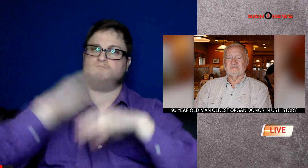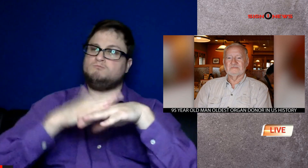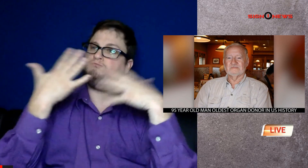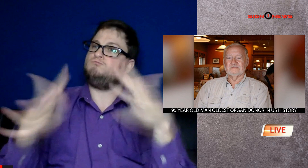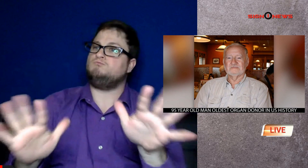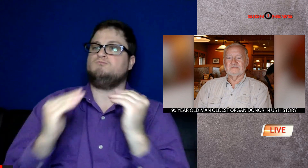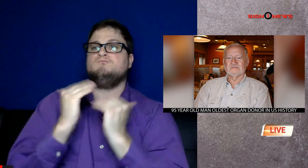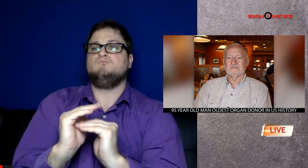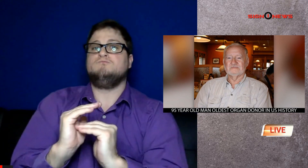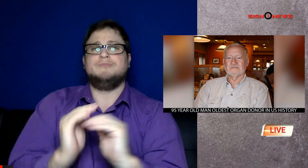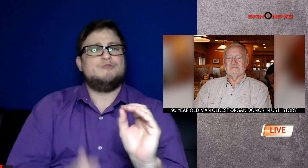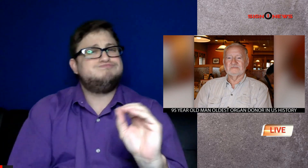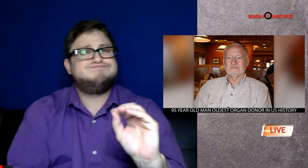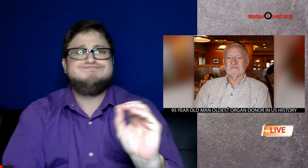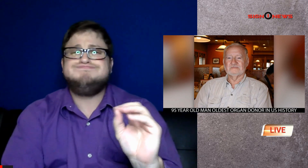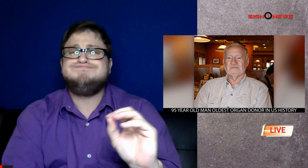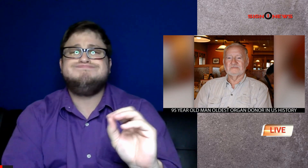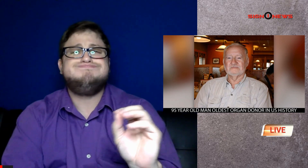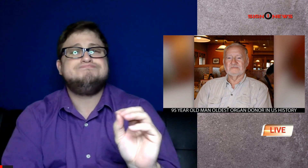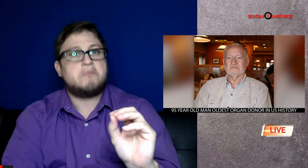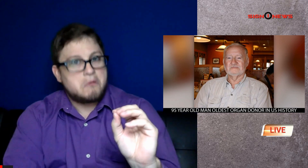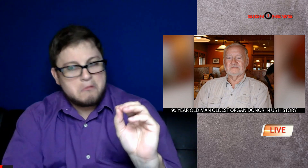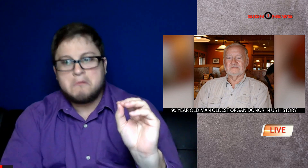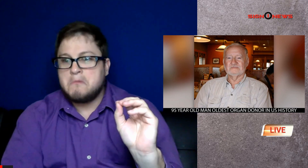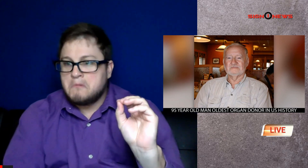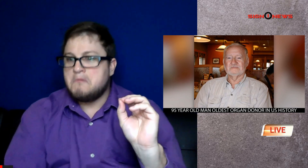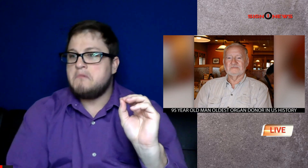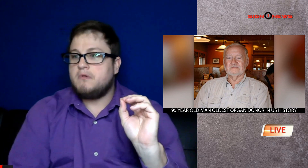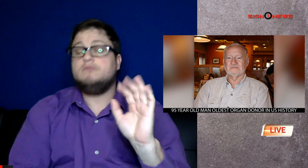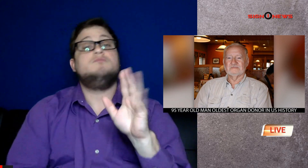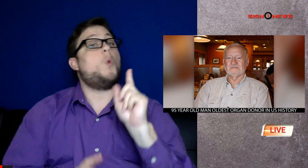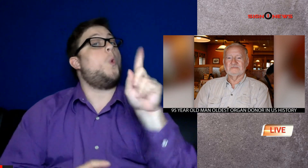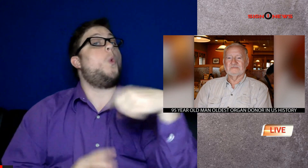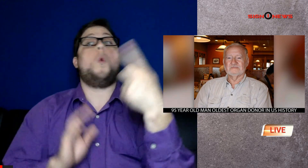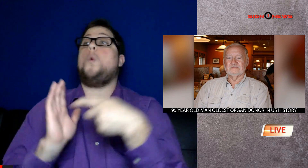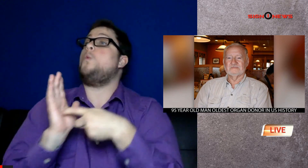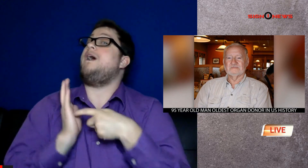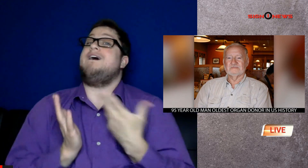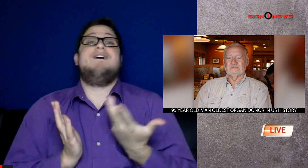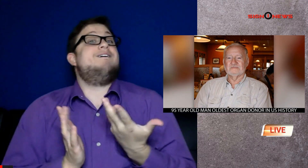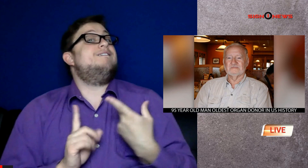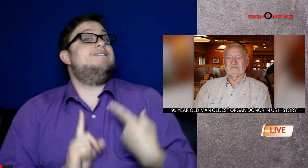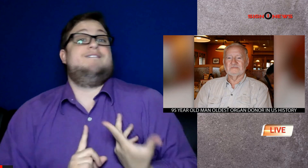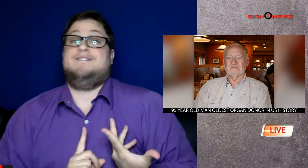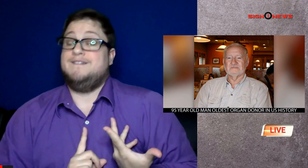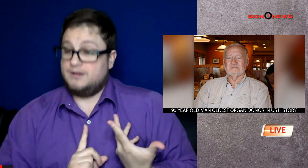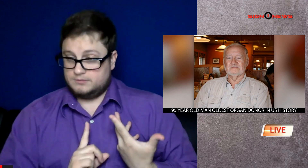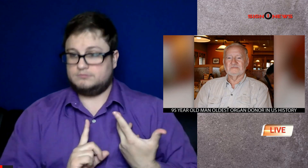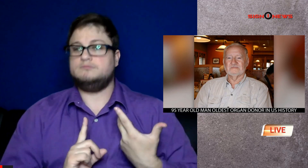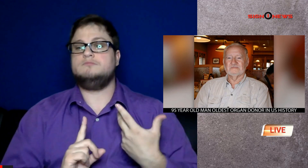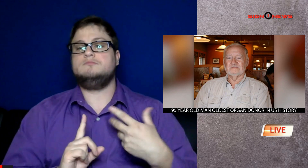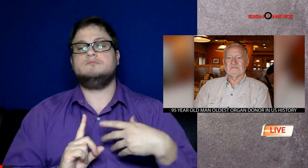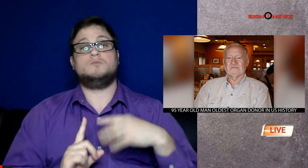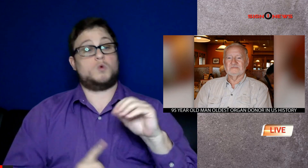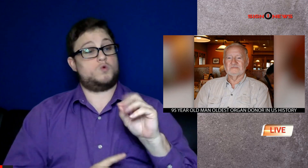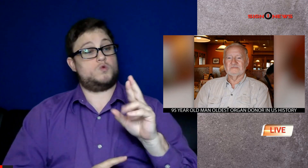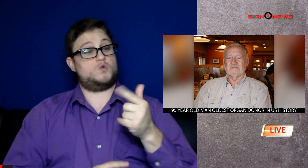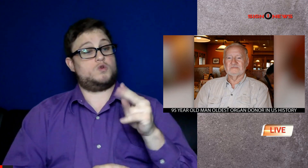Experts say there is no cutoff age for organ donation The only requirement is the organs